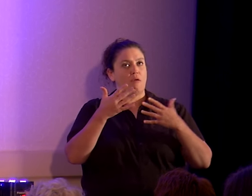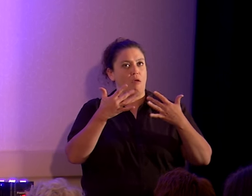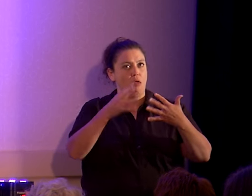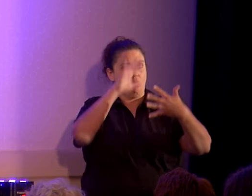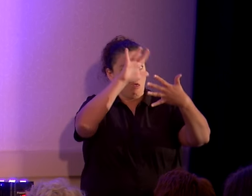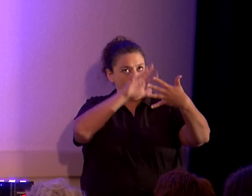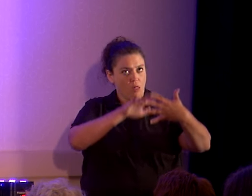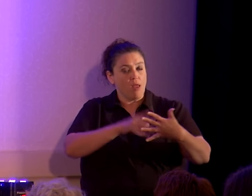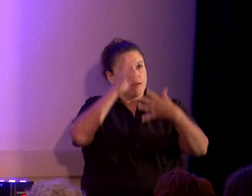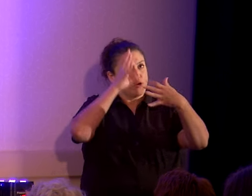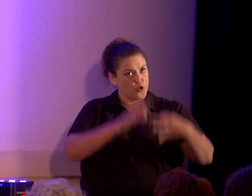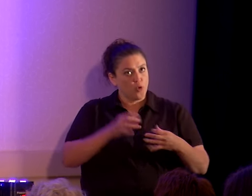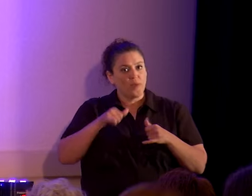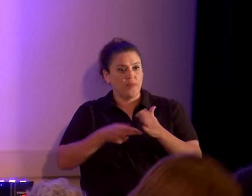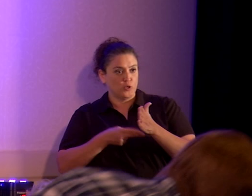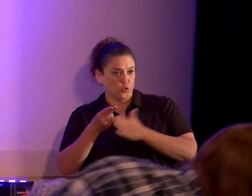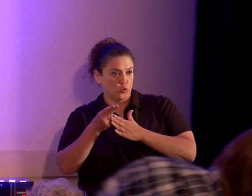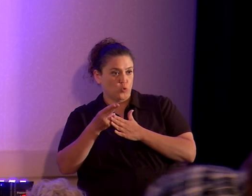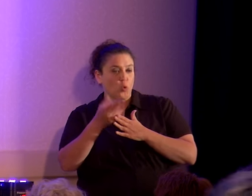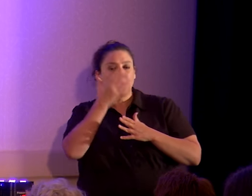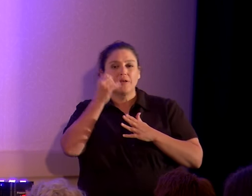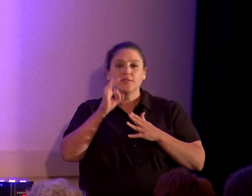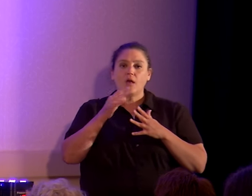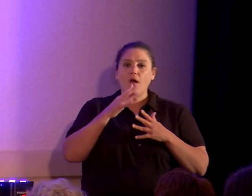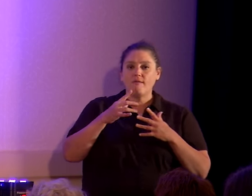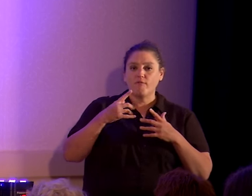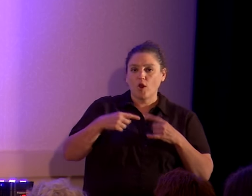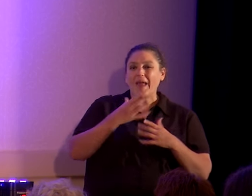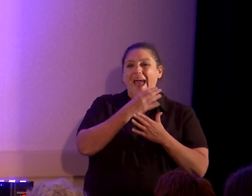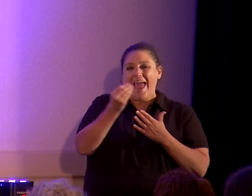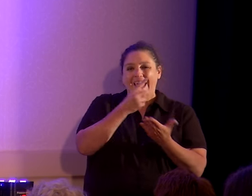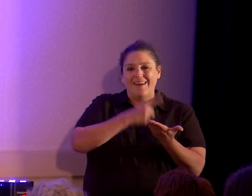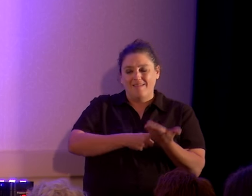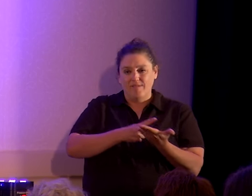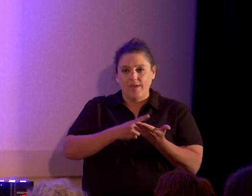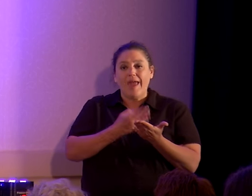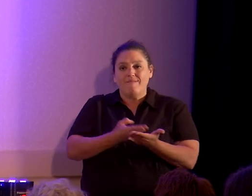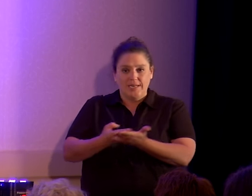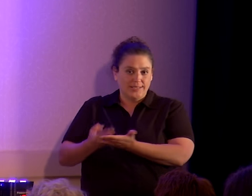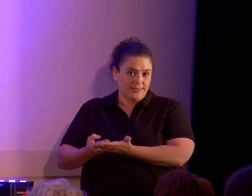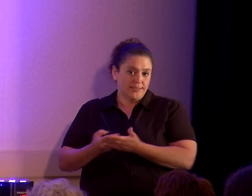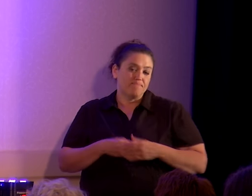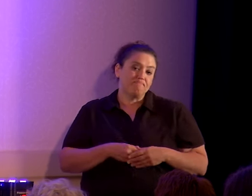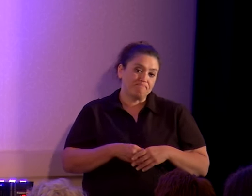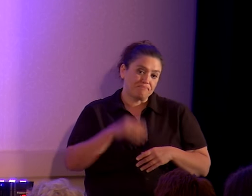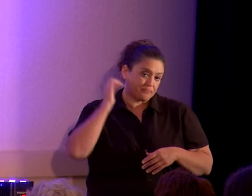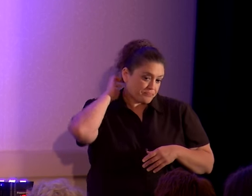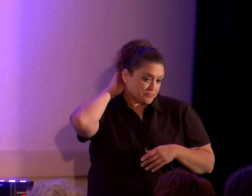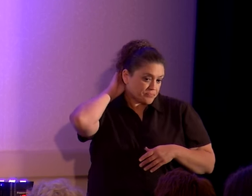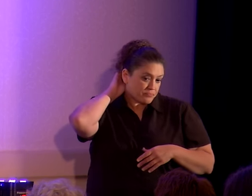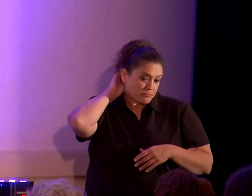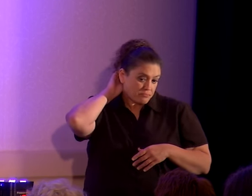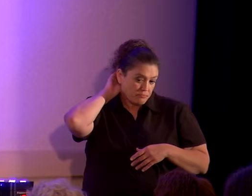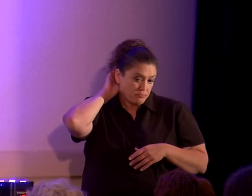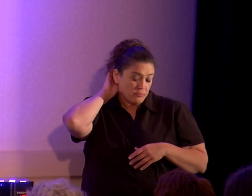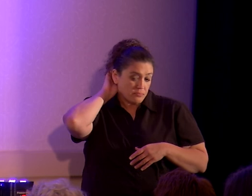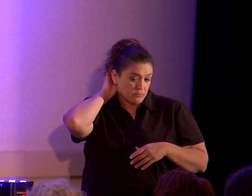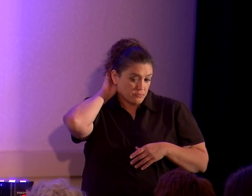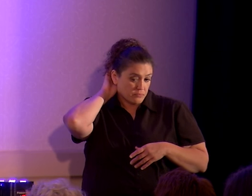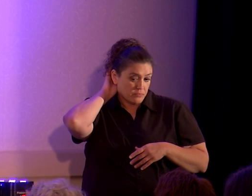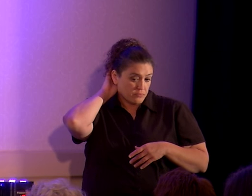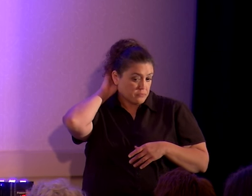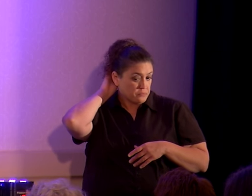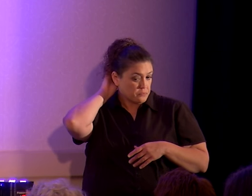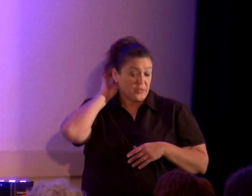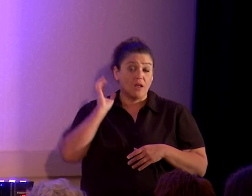which is the result of arguments and evidence. And so to do a dismissal on debate, quite